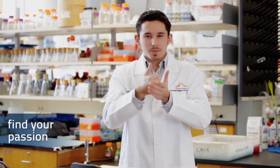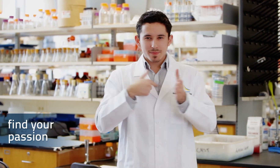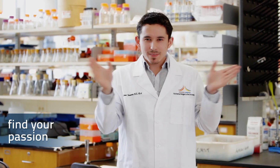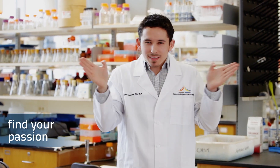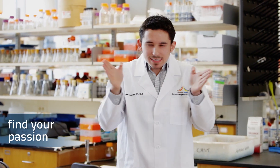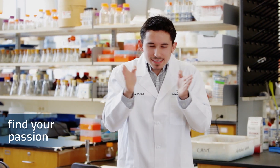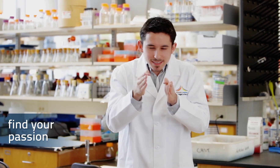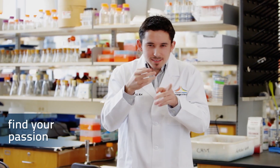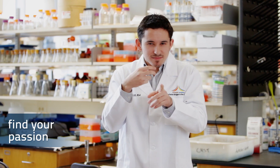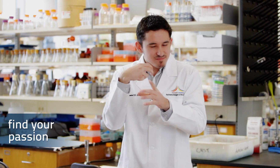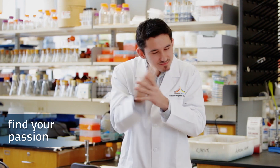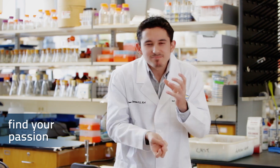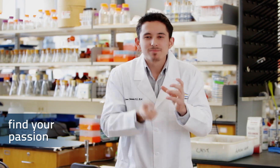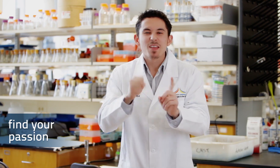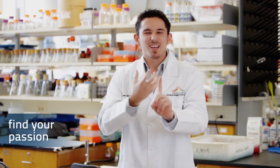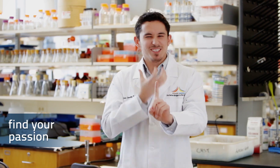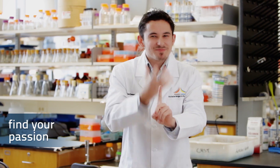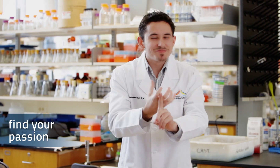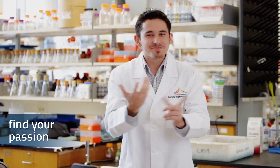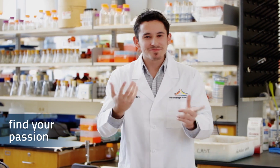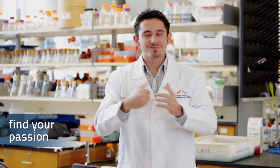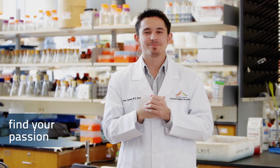This allowed me to pursue a career I could put my whole heart into.